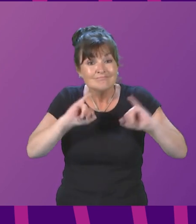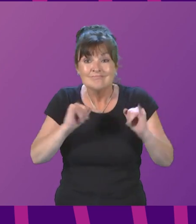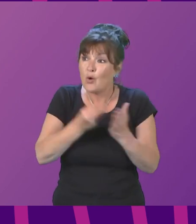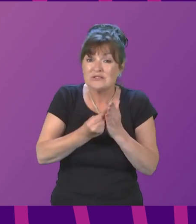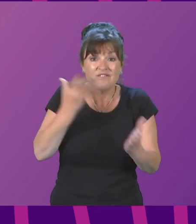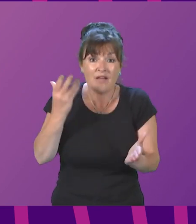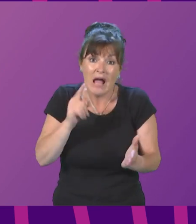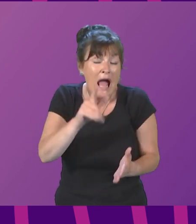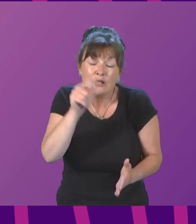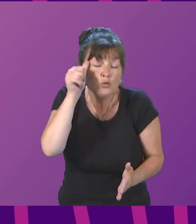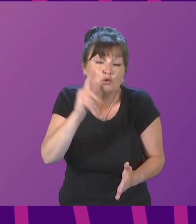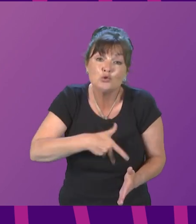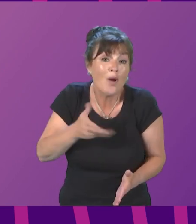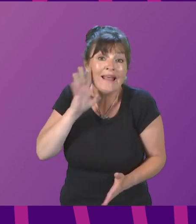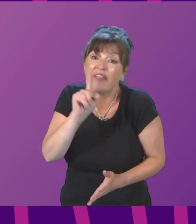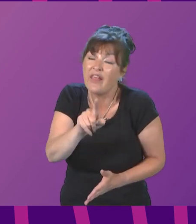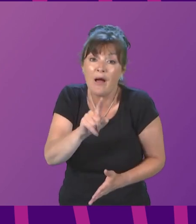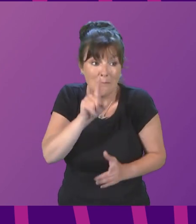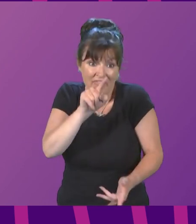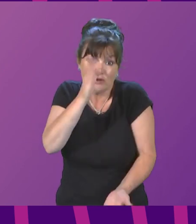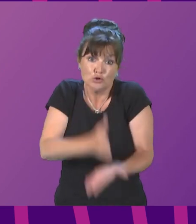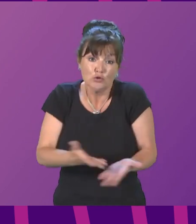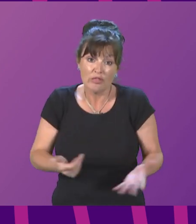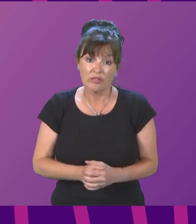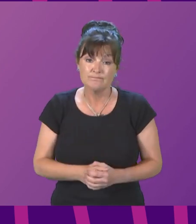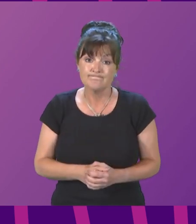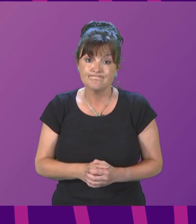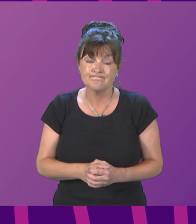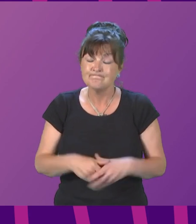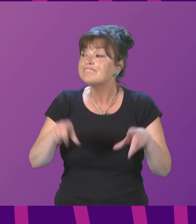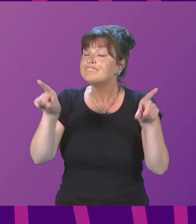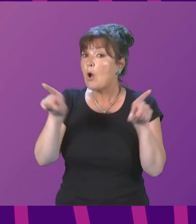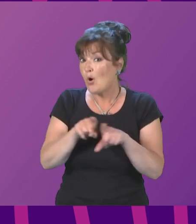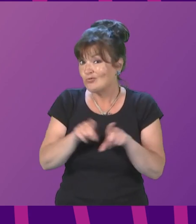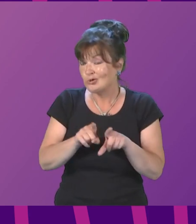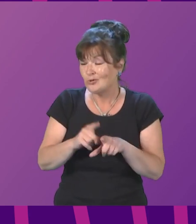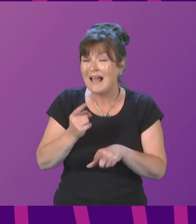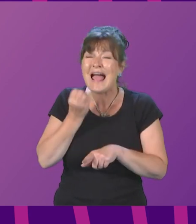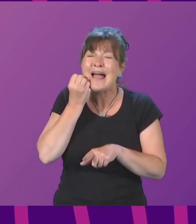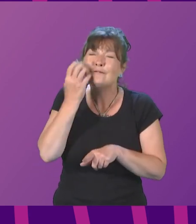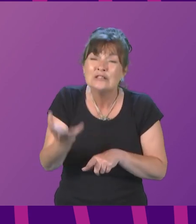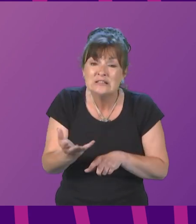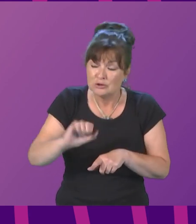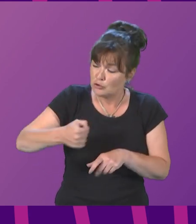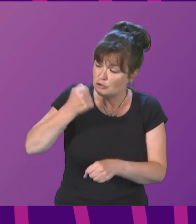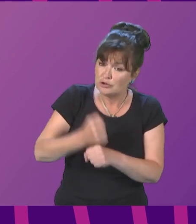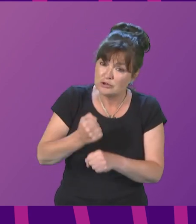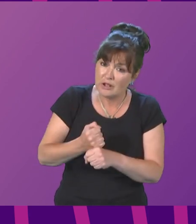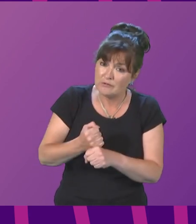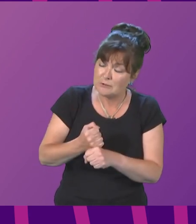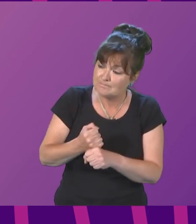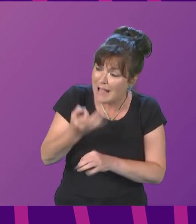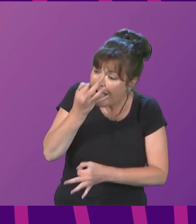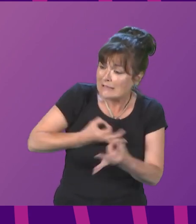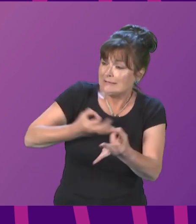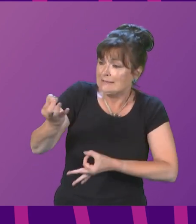is the reality. Understandably, there are also calls on the Scottish Government every day for more support. We will respond